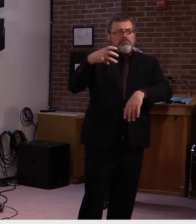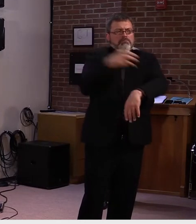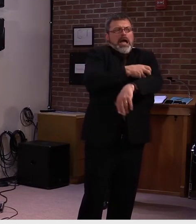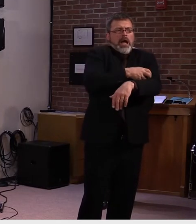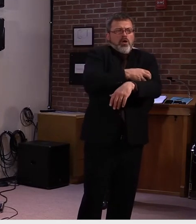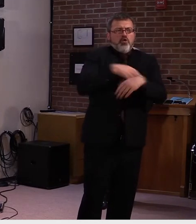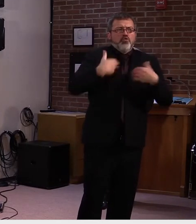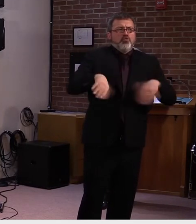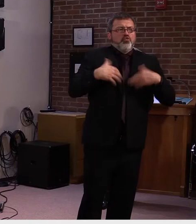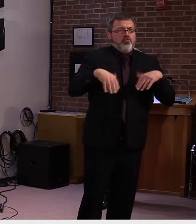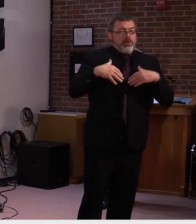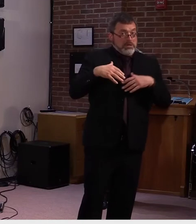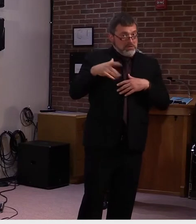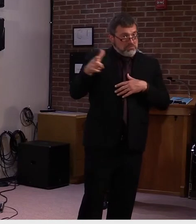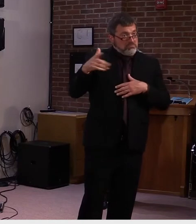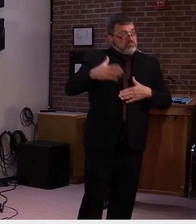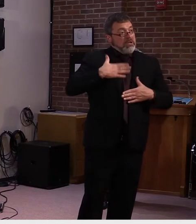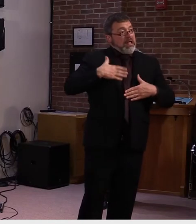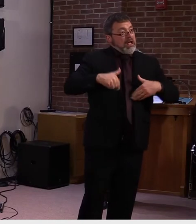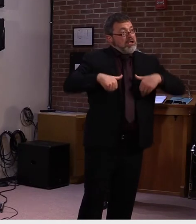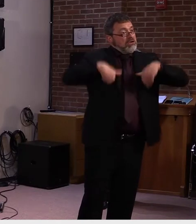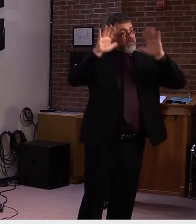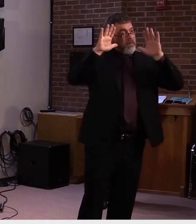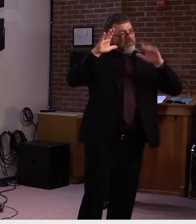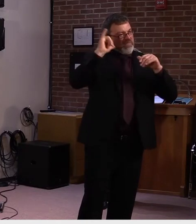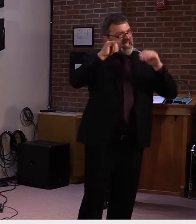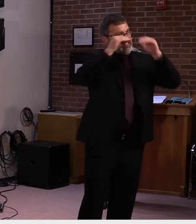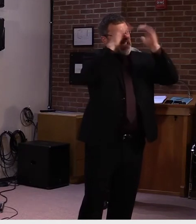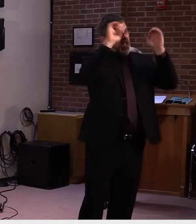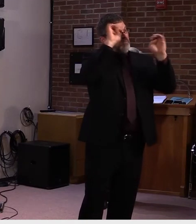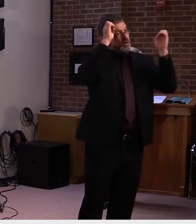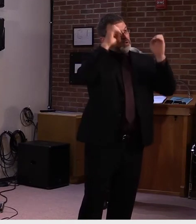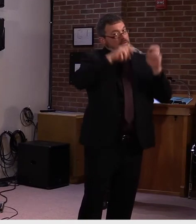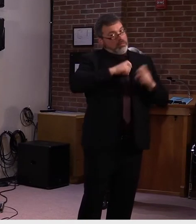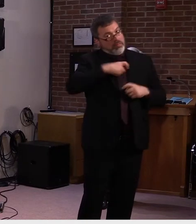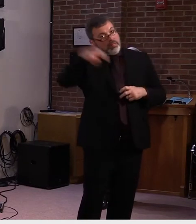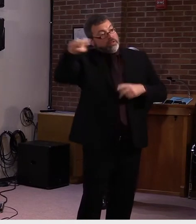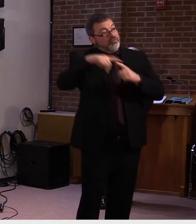when we don't extend the executive order, that we'll be giving them up.